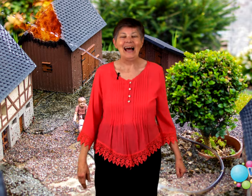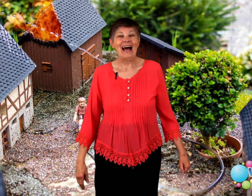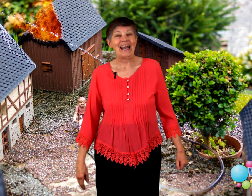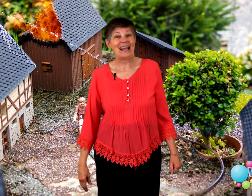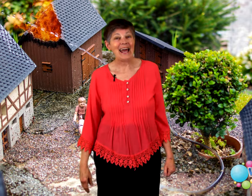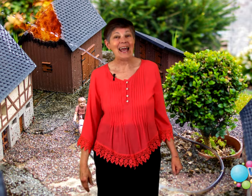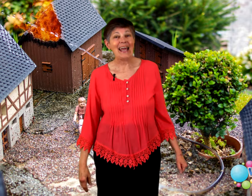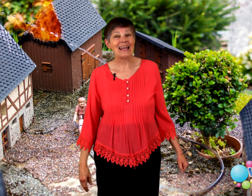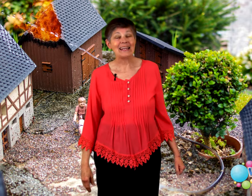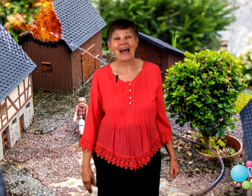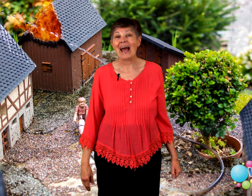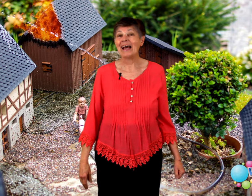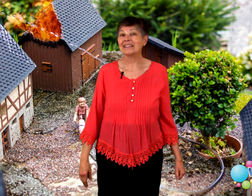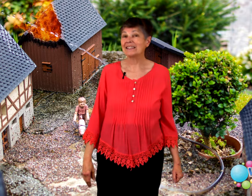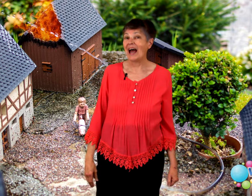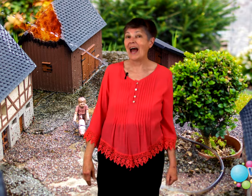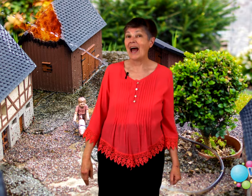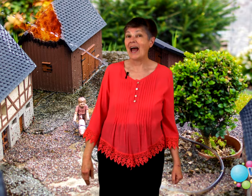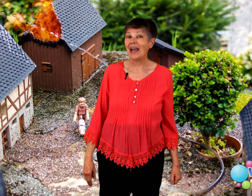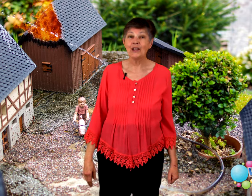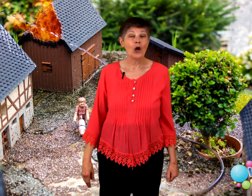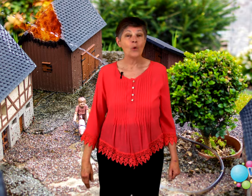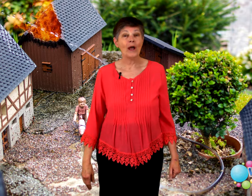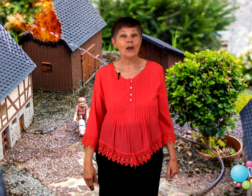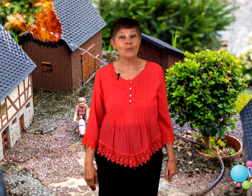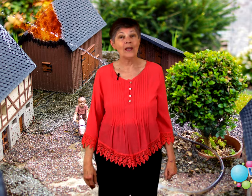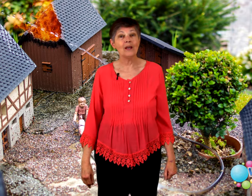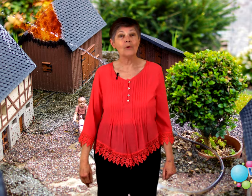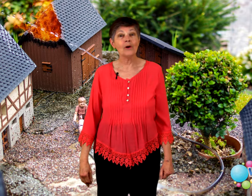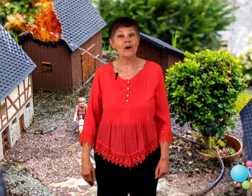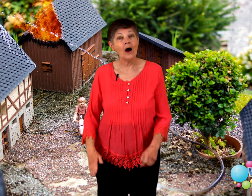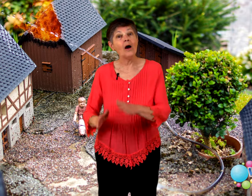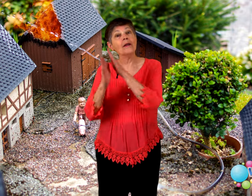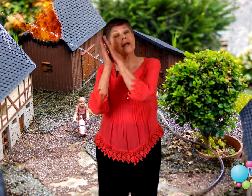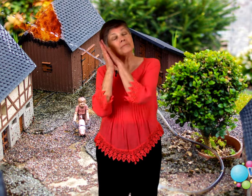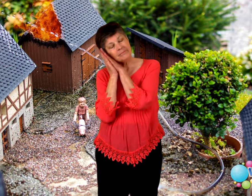Late last night, when we were all in bed,